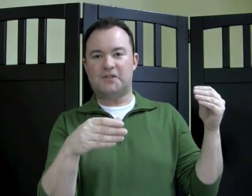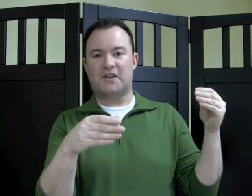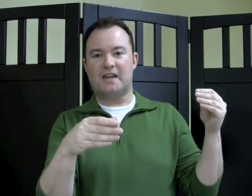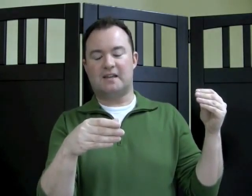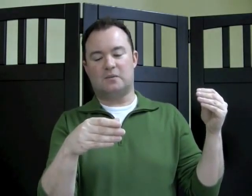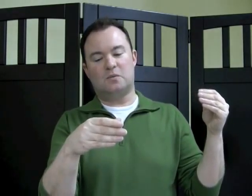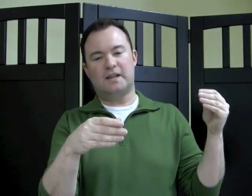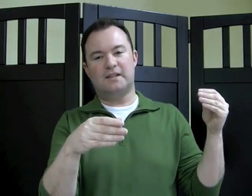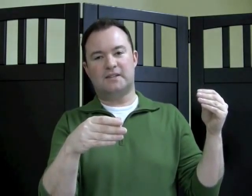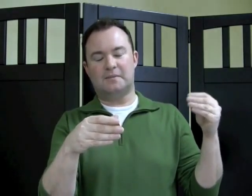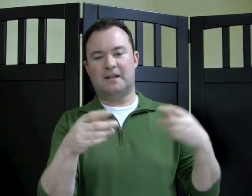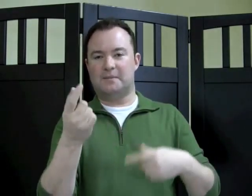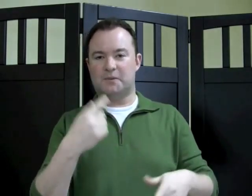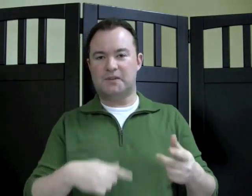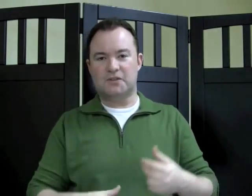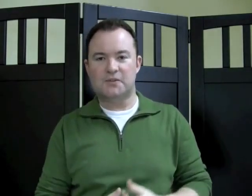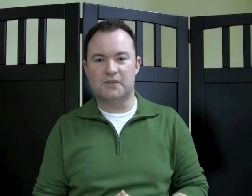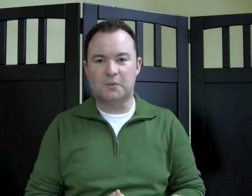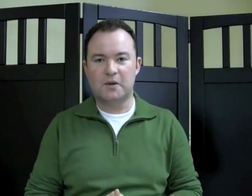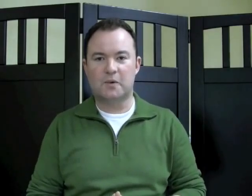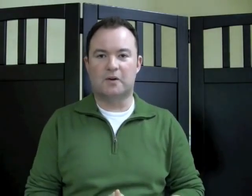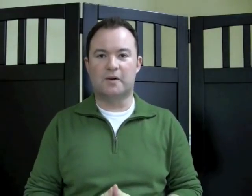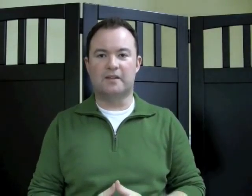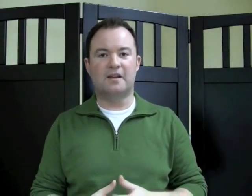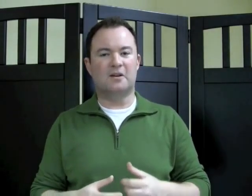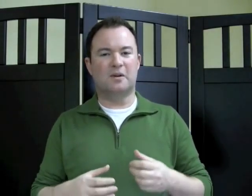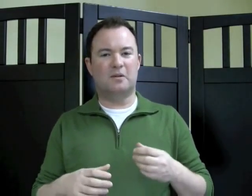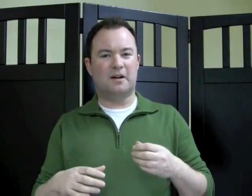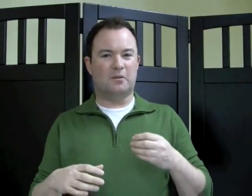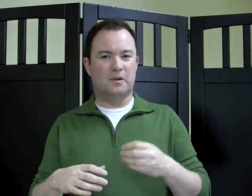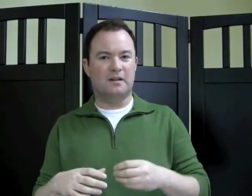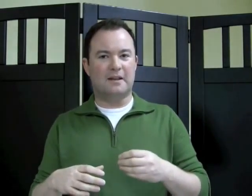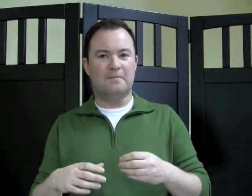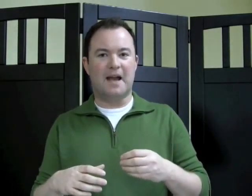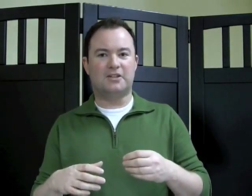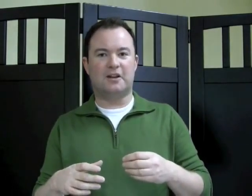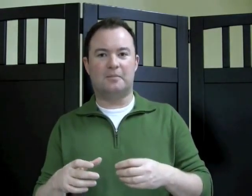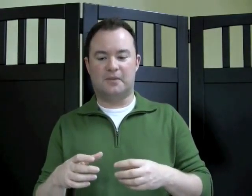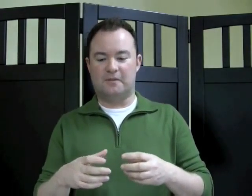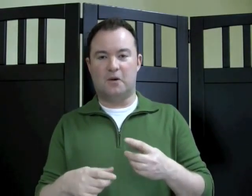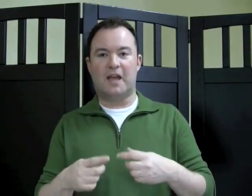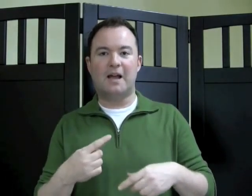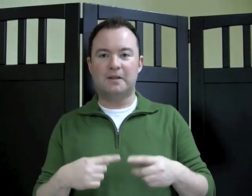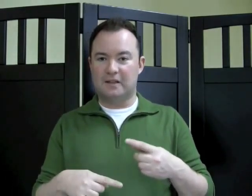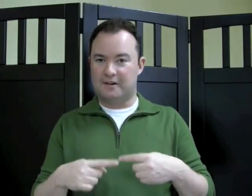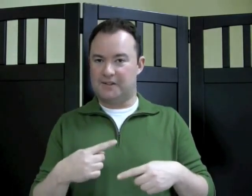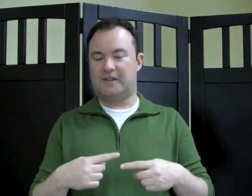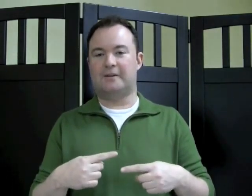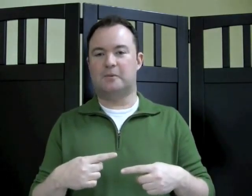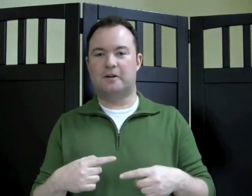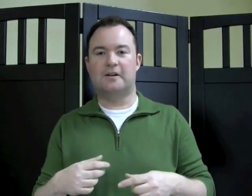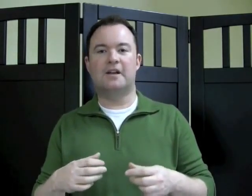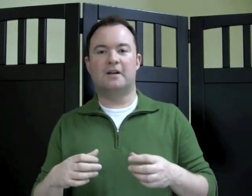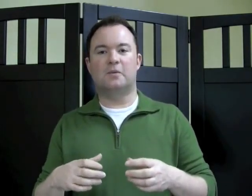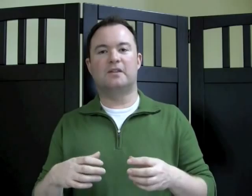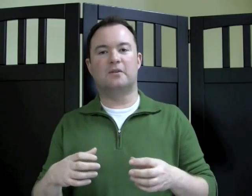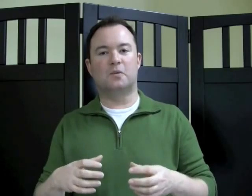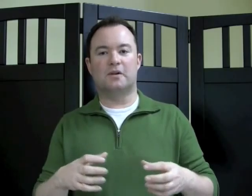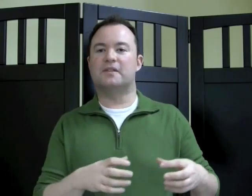sake, we sometimes, with the students that we work with, we wanna really match up the vocabulary sign word with the word